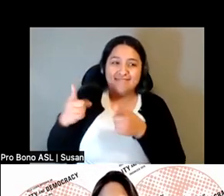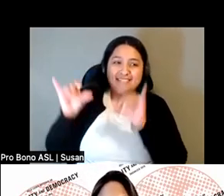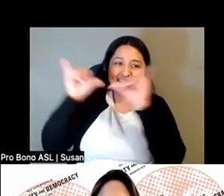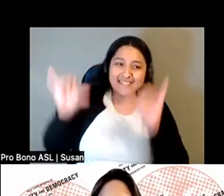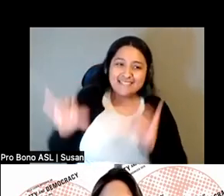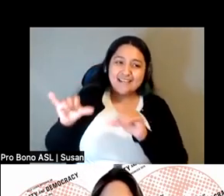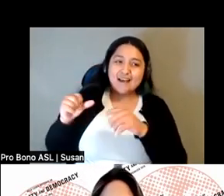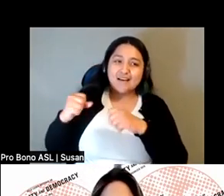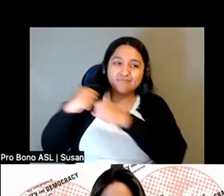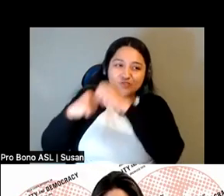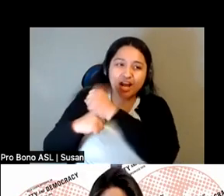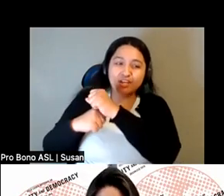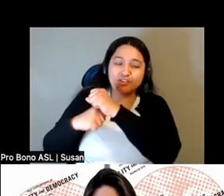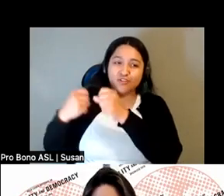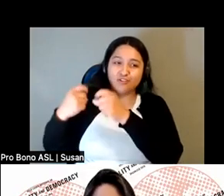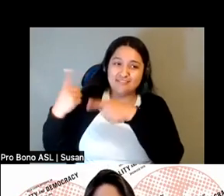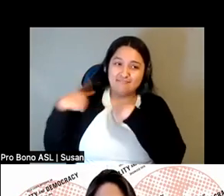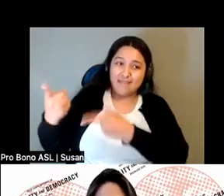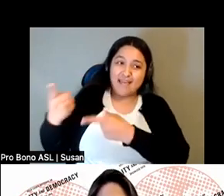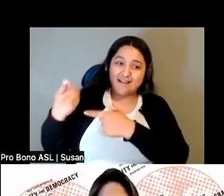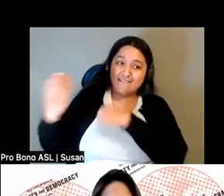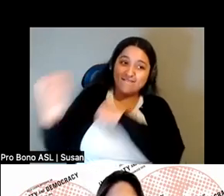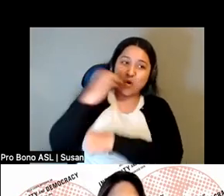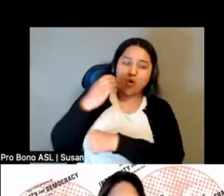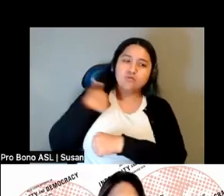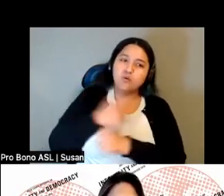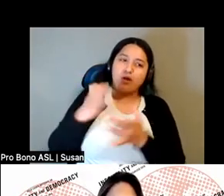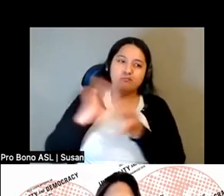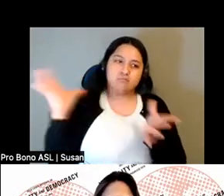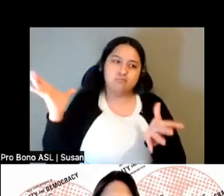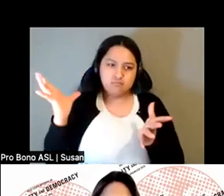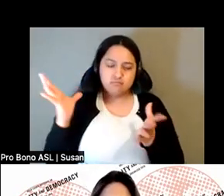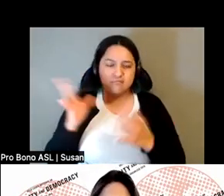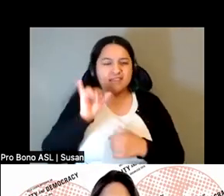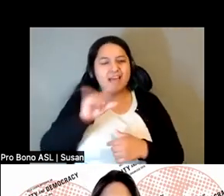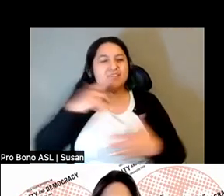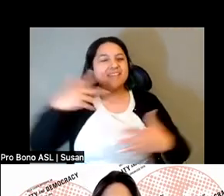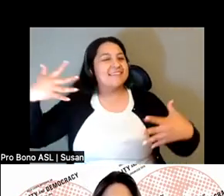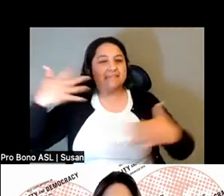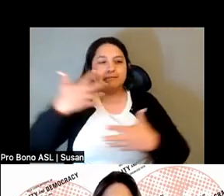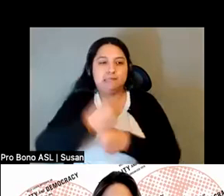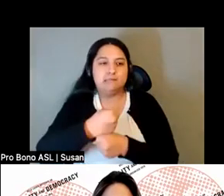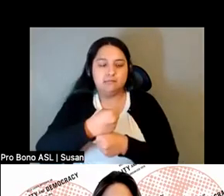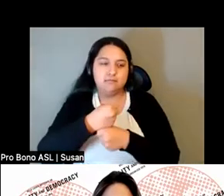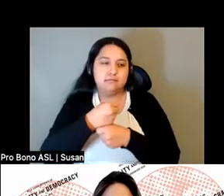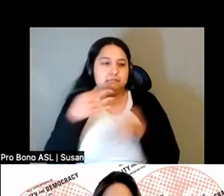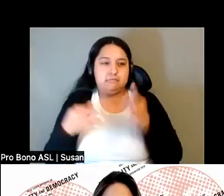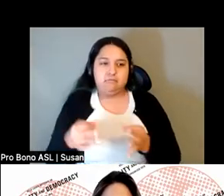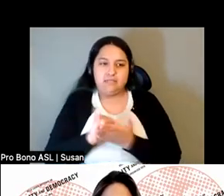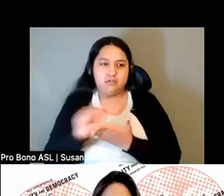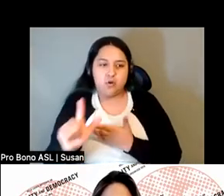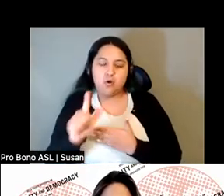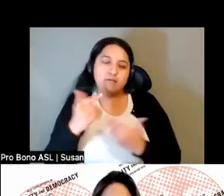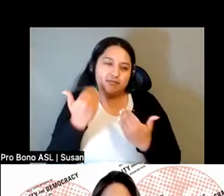So that is is kind of what it means to us in a nutshell. And I'm being brief and abbreviated because we got a little bit of time, but to understand